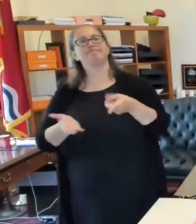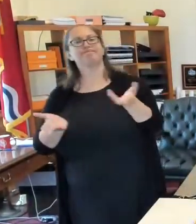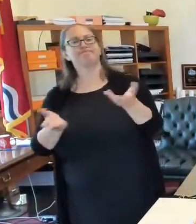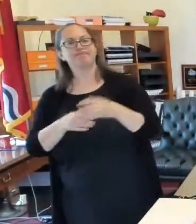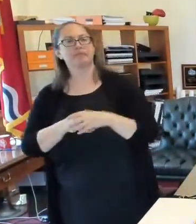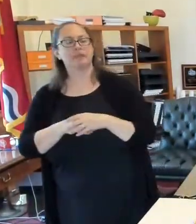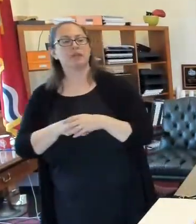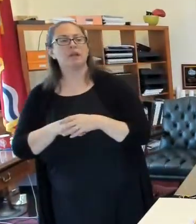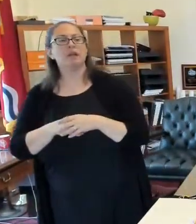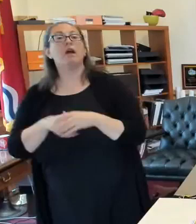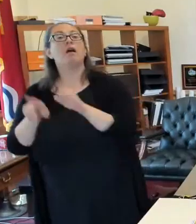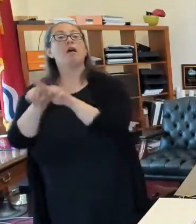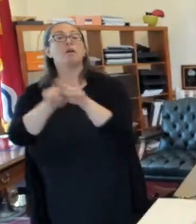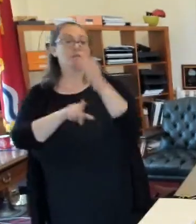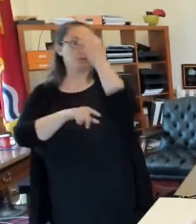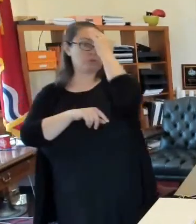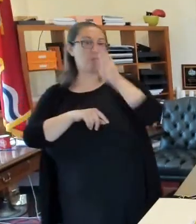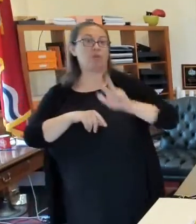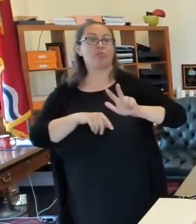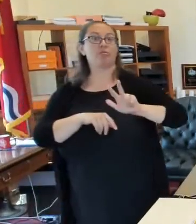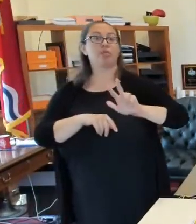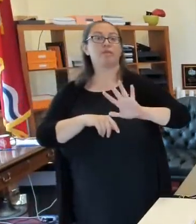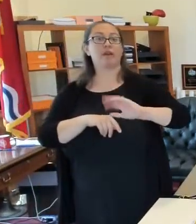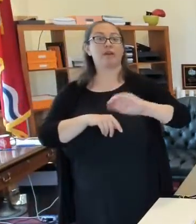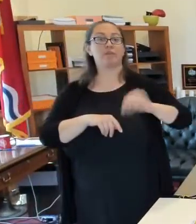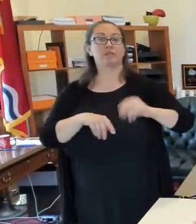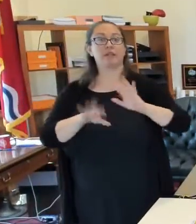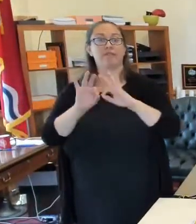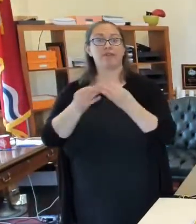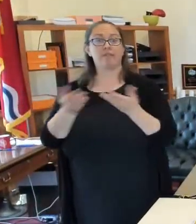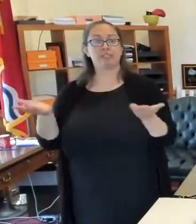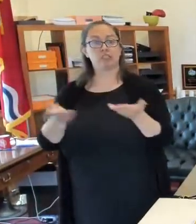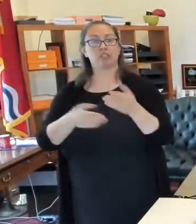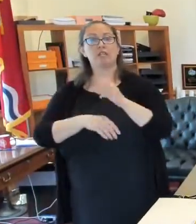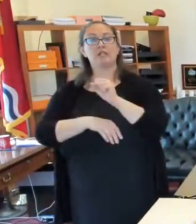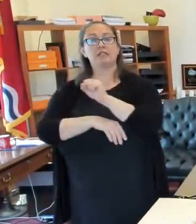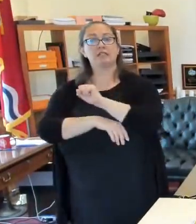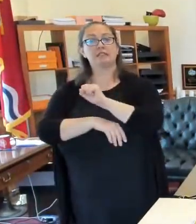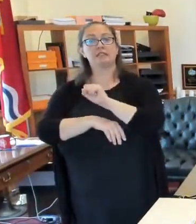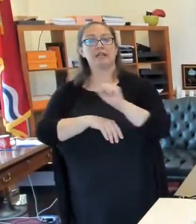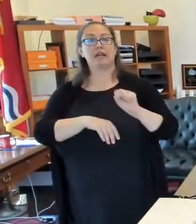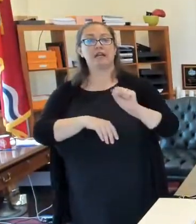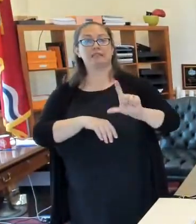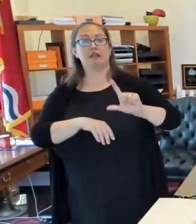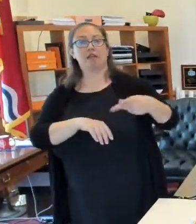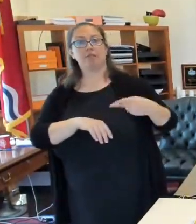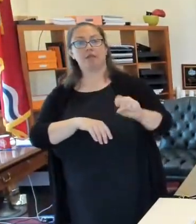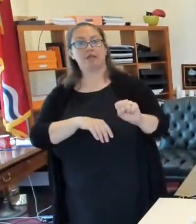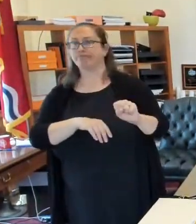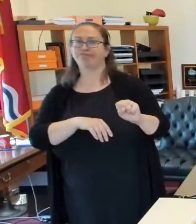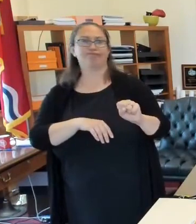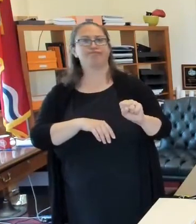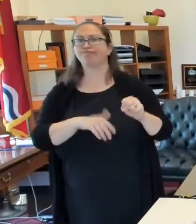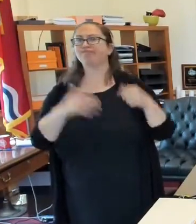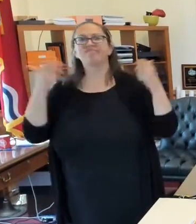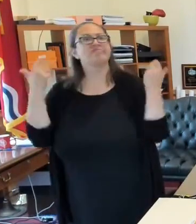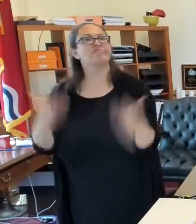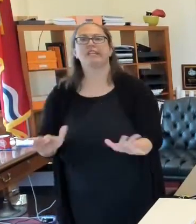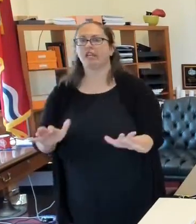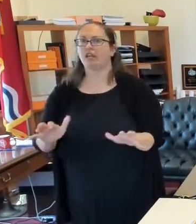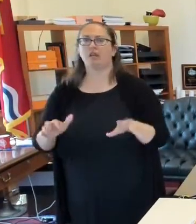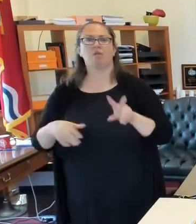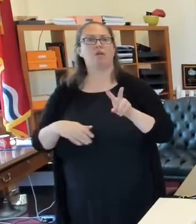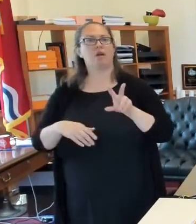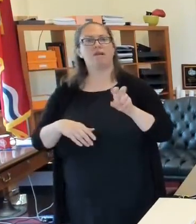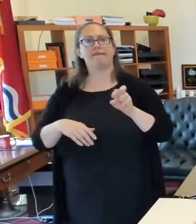we also know that 35% of the families in St. Public Schools didn't want to do virtual. They